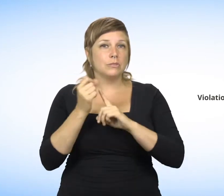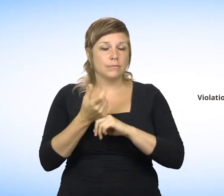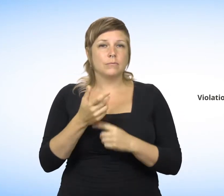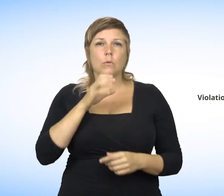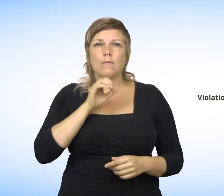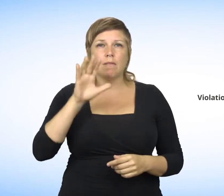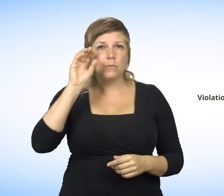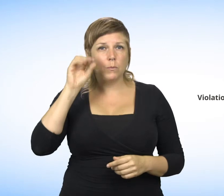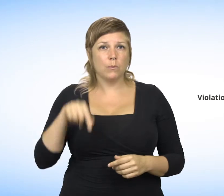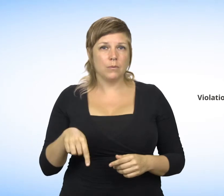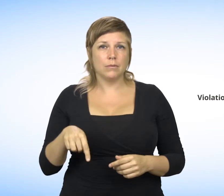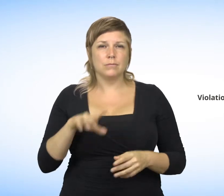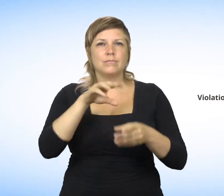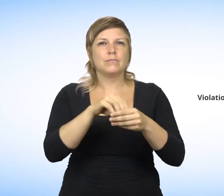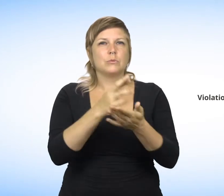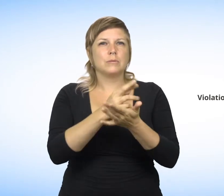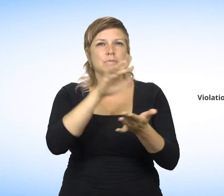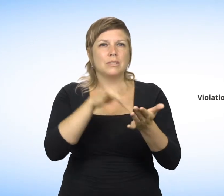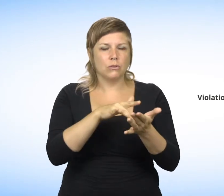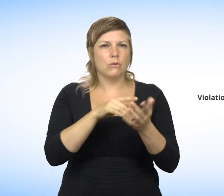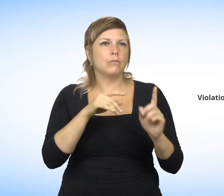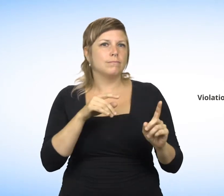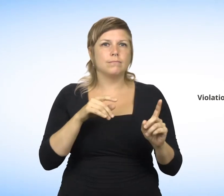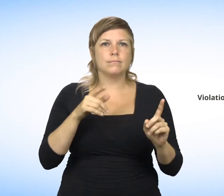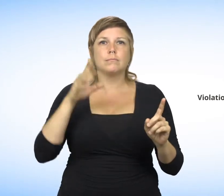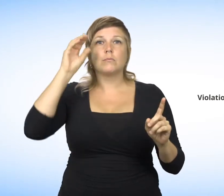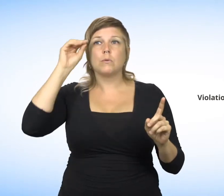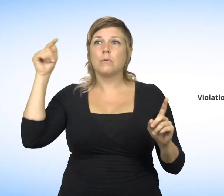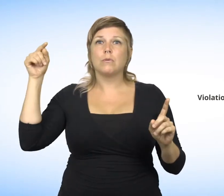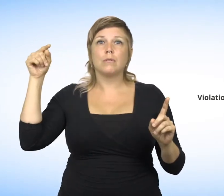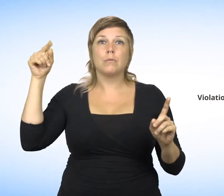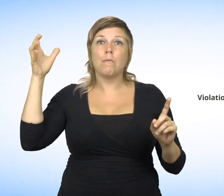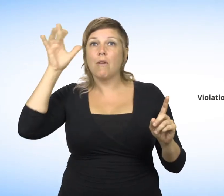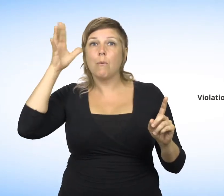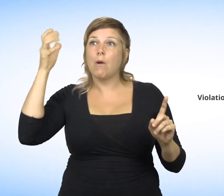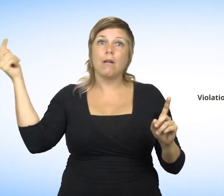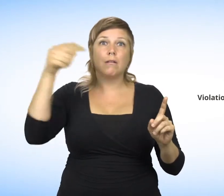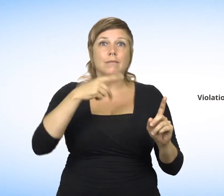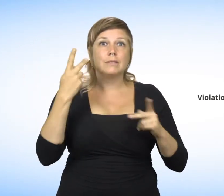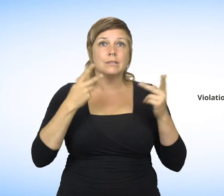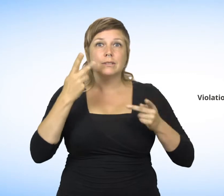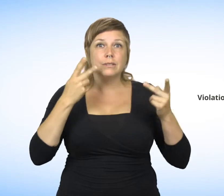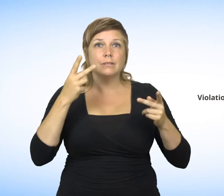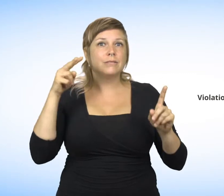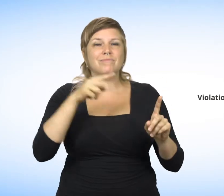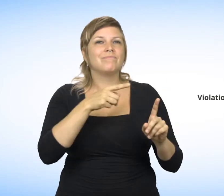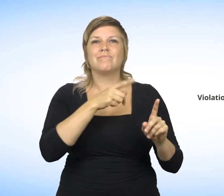A 5-year-old child is housed in a rehabilitation center. Her father wants to visit her. However,